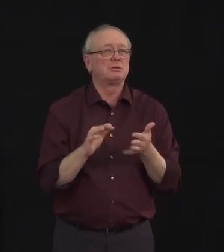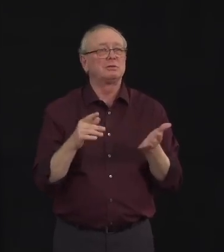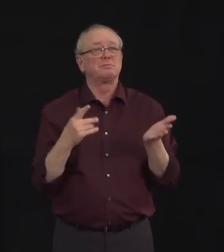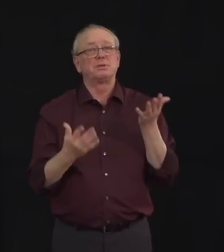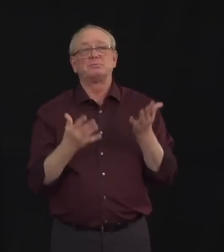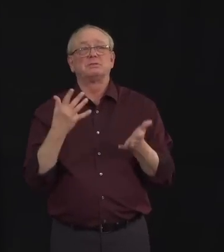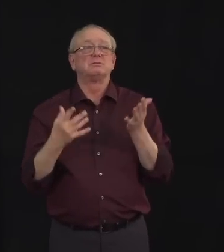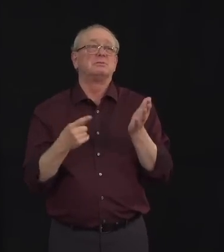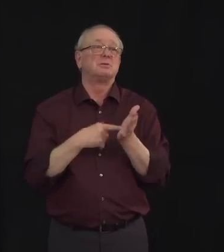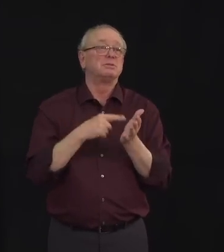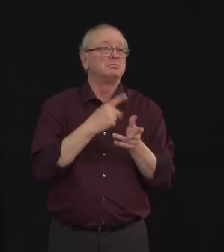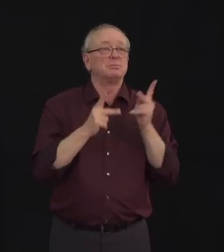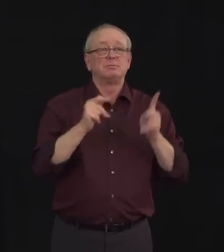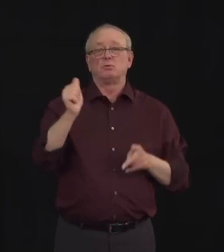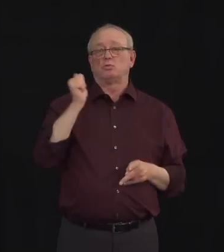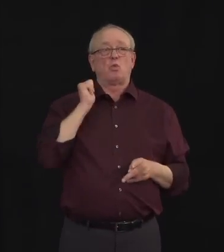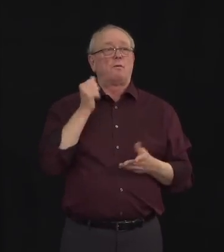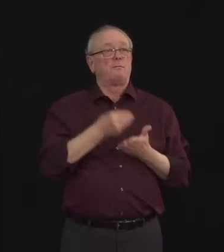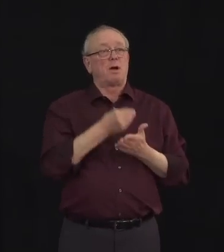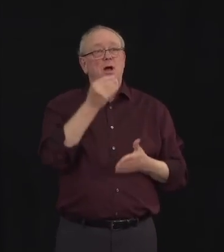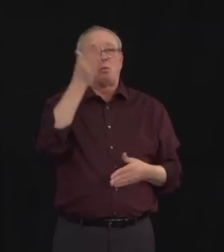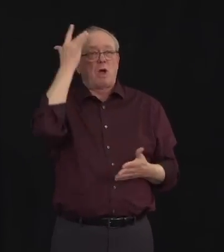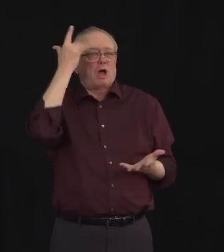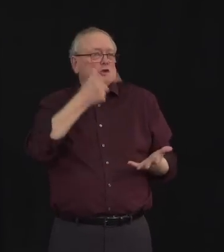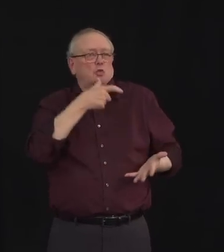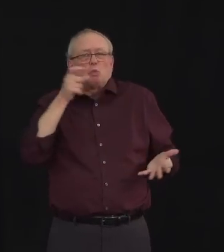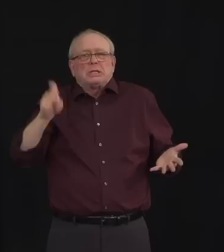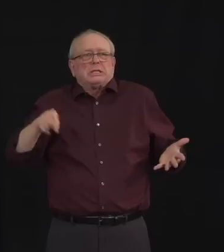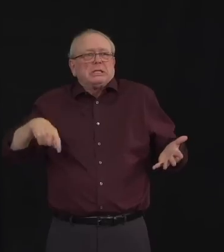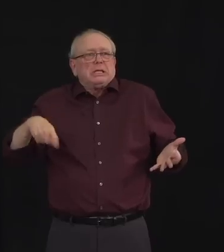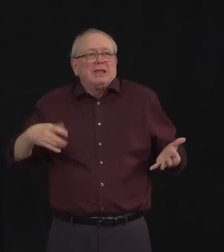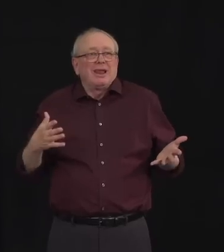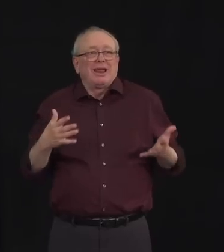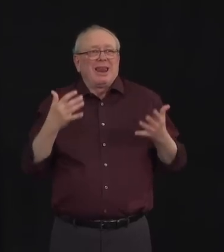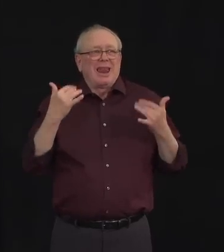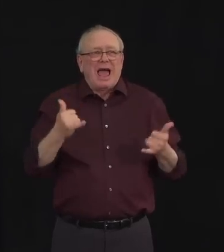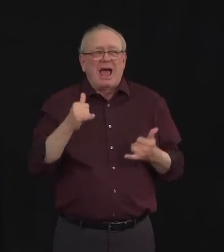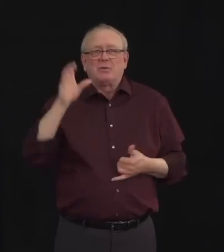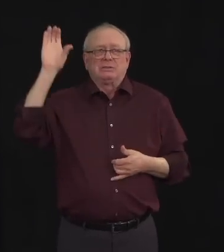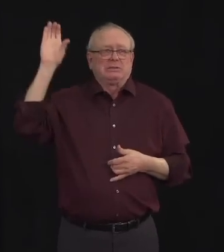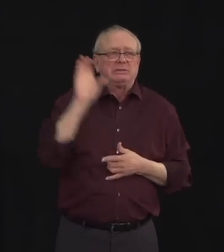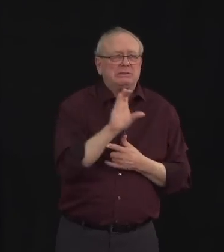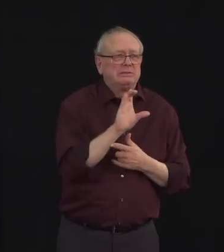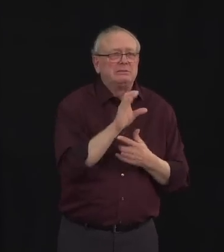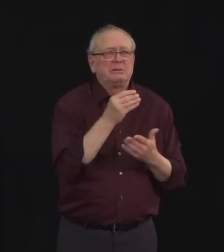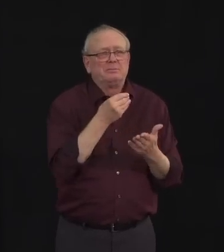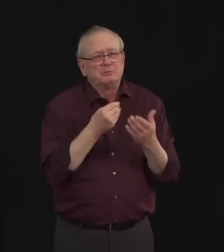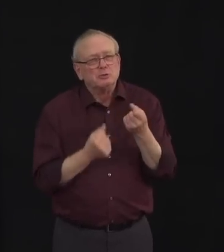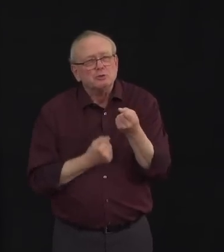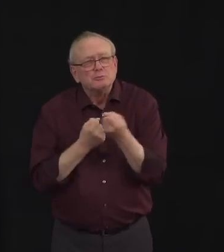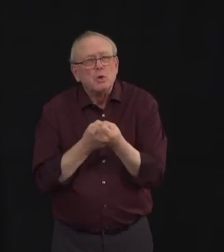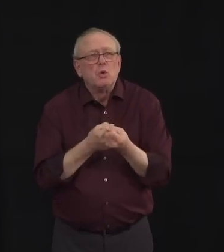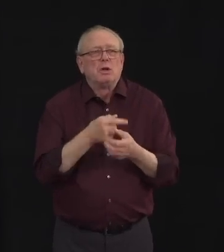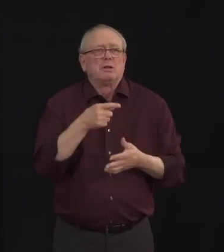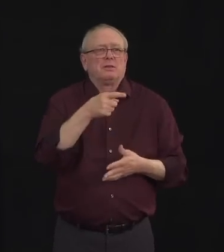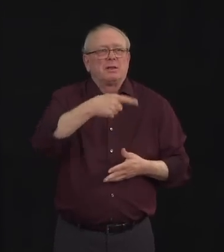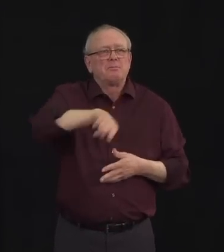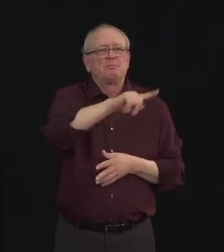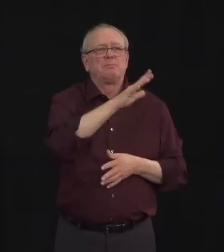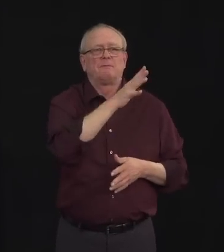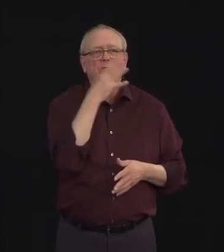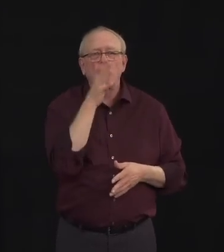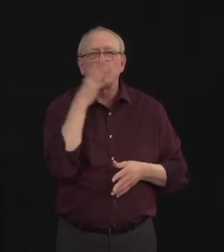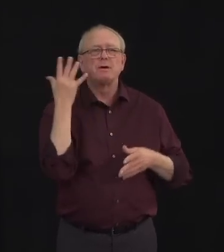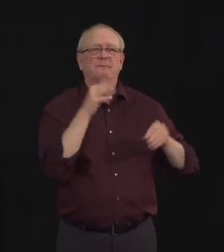the province, we are hoping that this set-aside program will help to smooth out those wild price fluctuations within the cattle